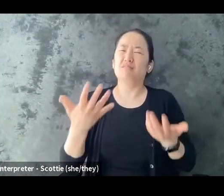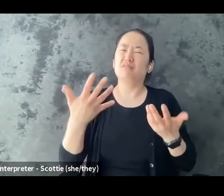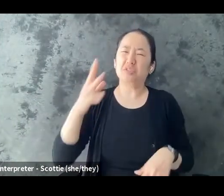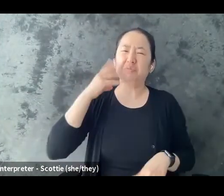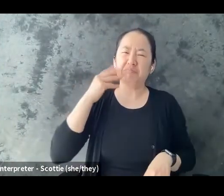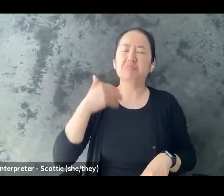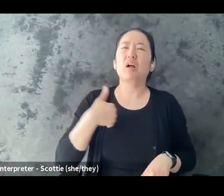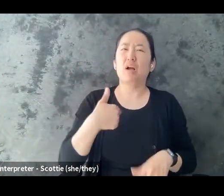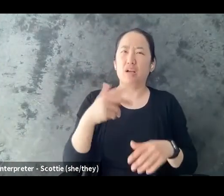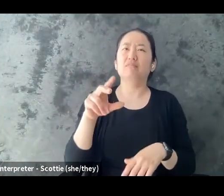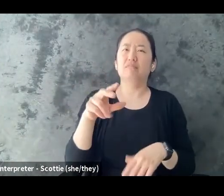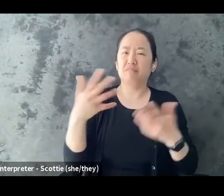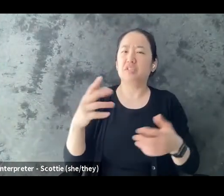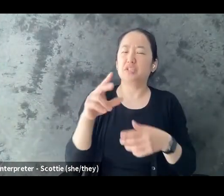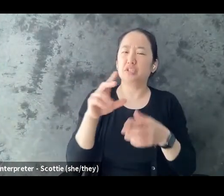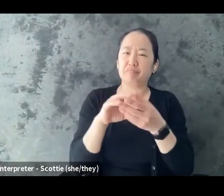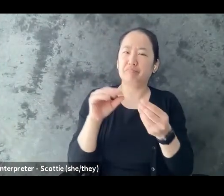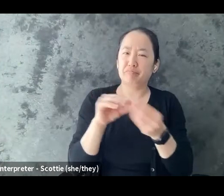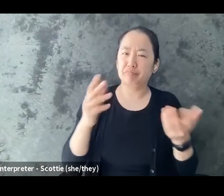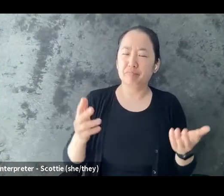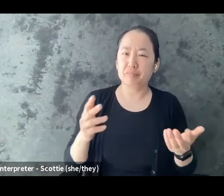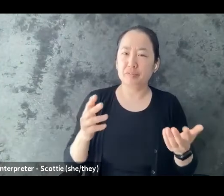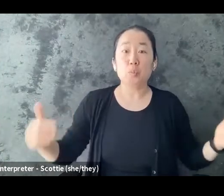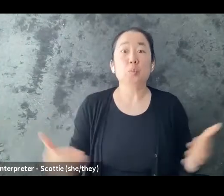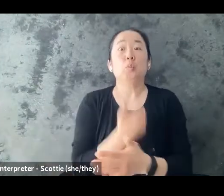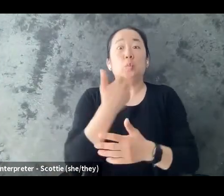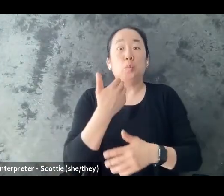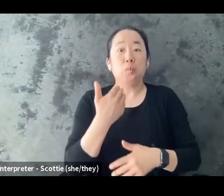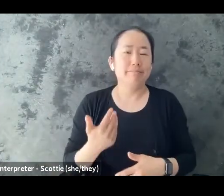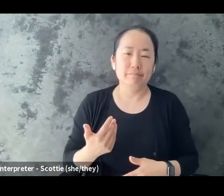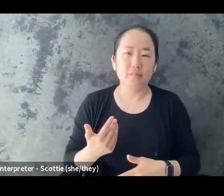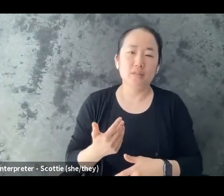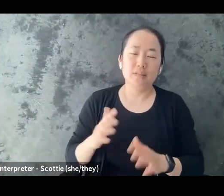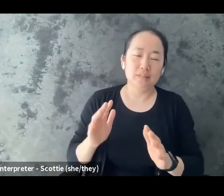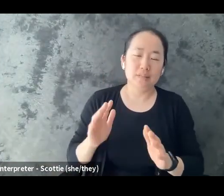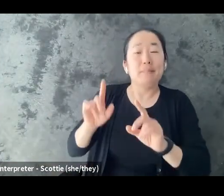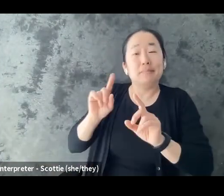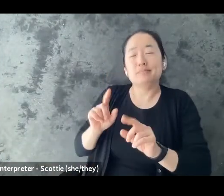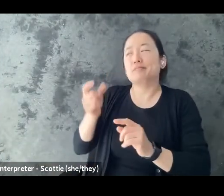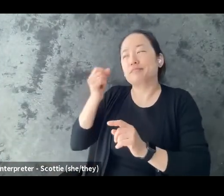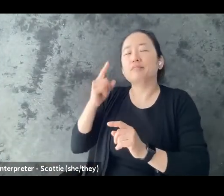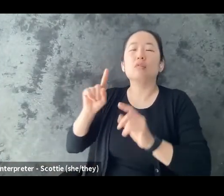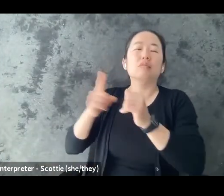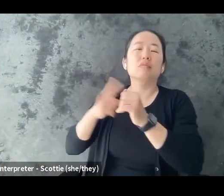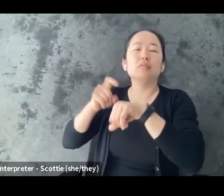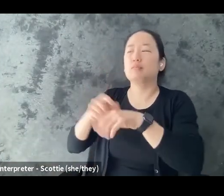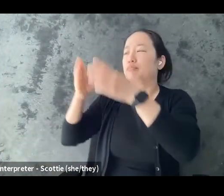new of course it might it's the first time you're telling that person so that might contribute to feeling less